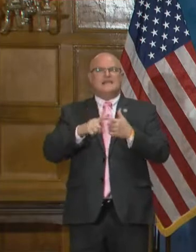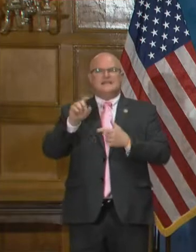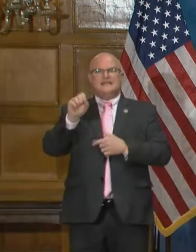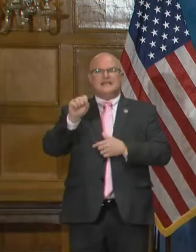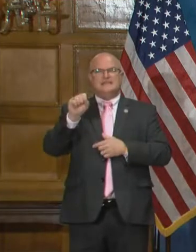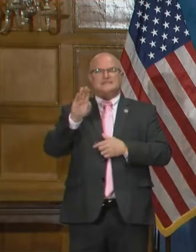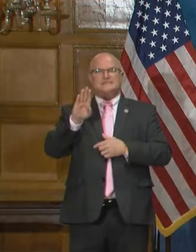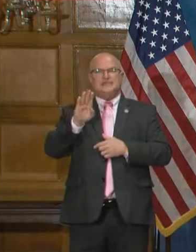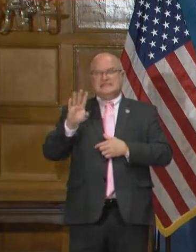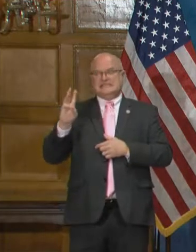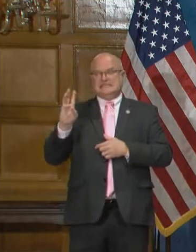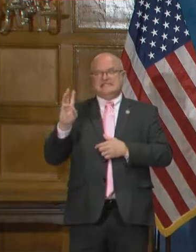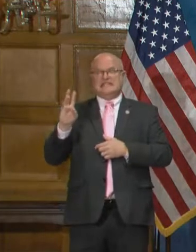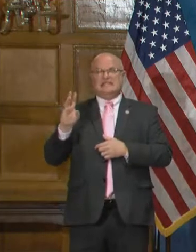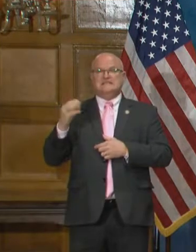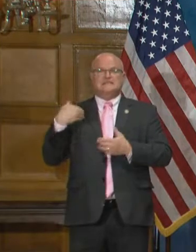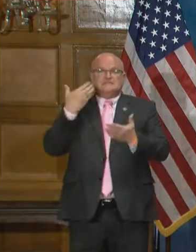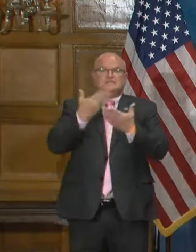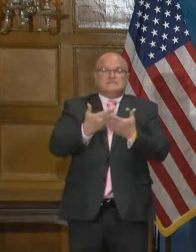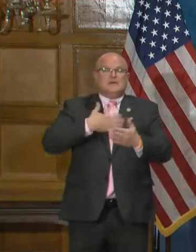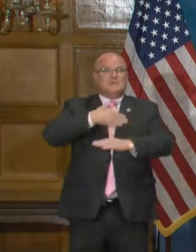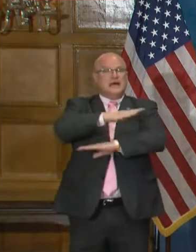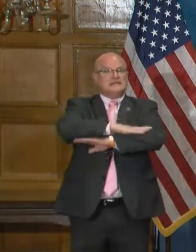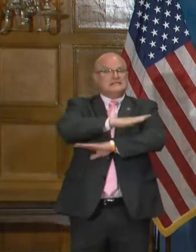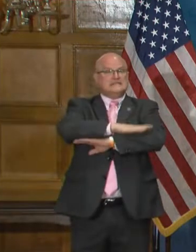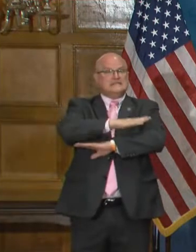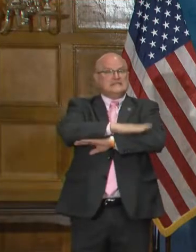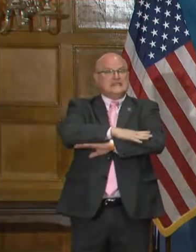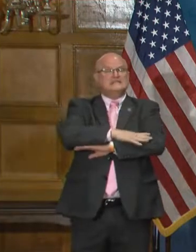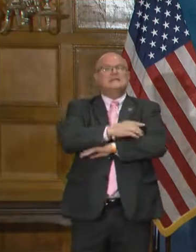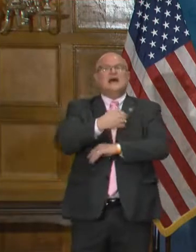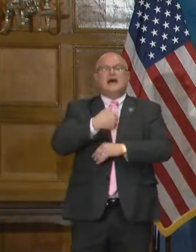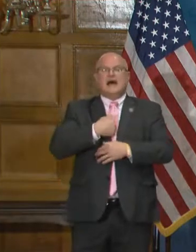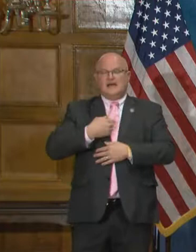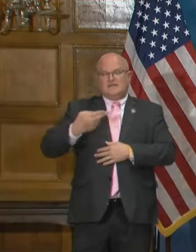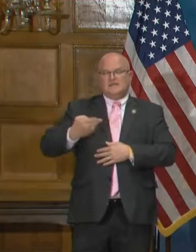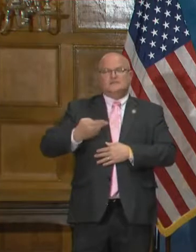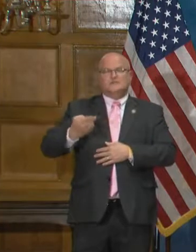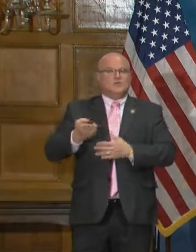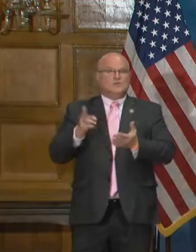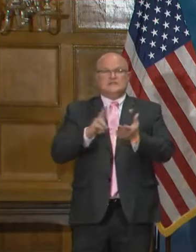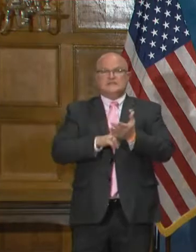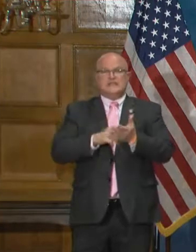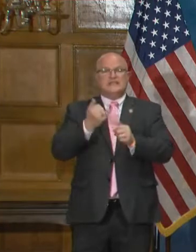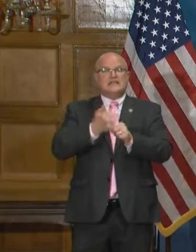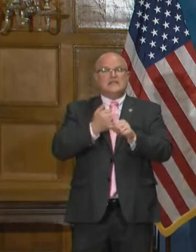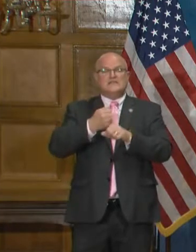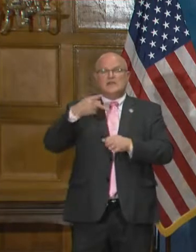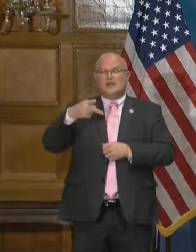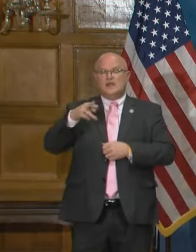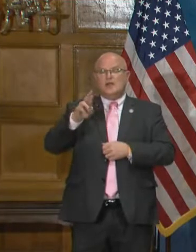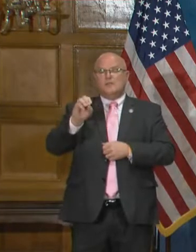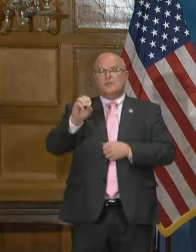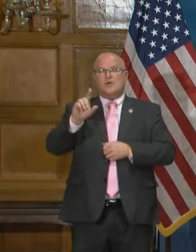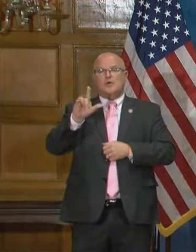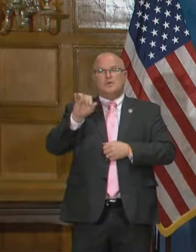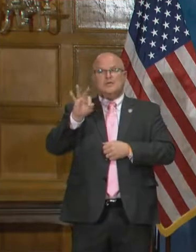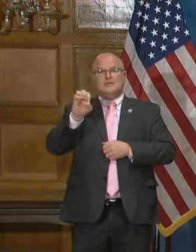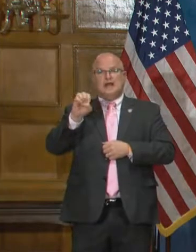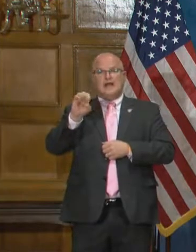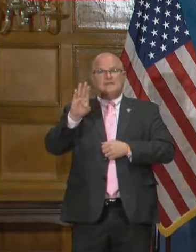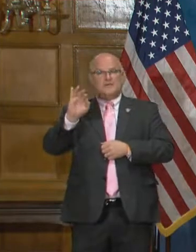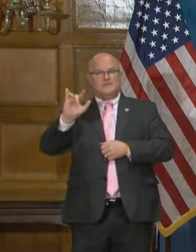SB six, uh, looks like it will get to my desk. Uh, I've always historically signed every, uh, pro-life bill that's come to my desk.